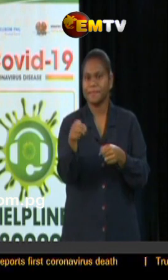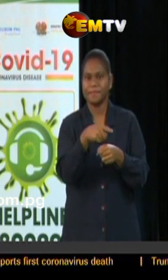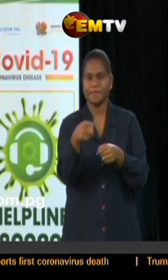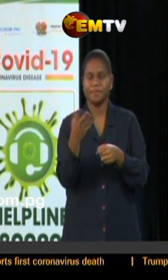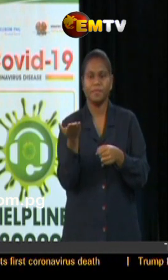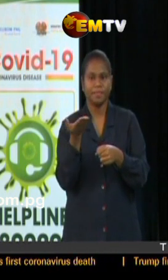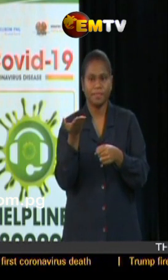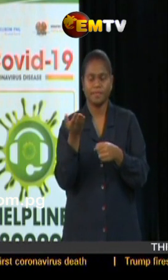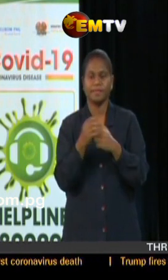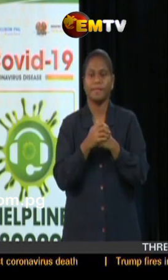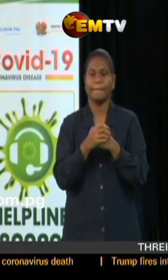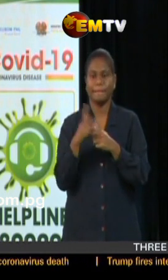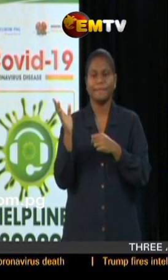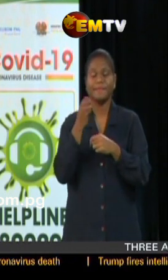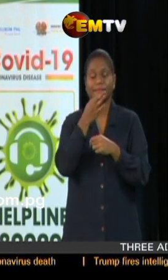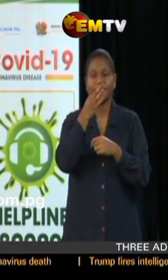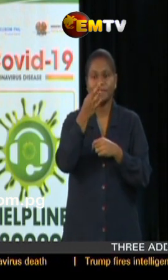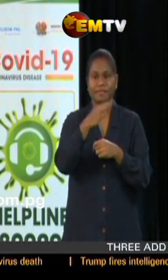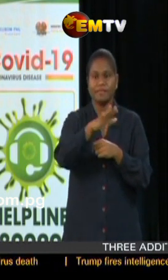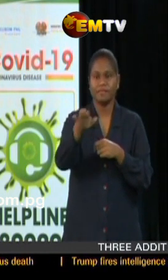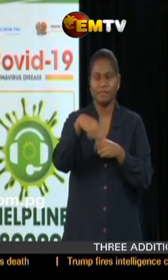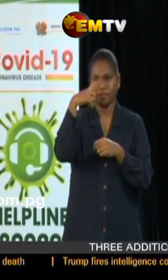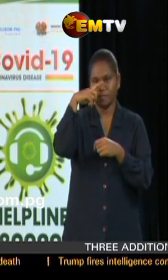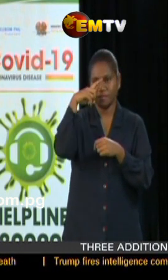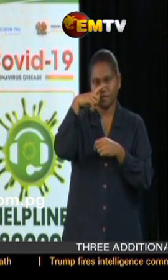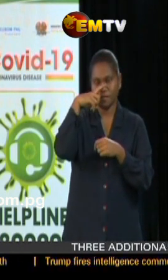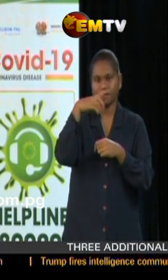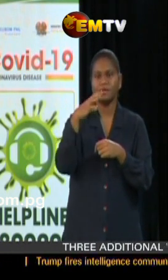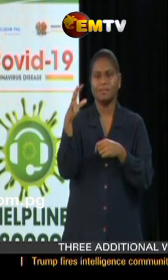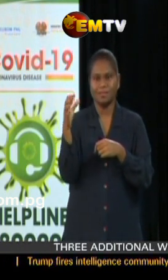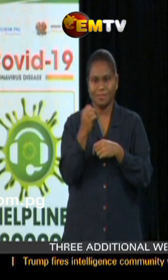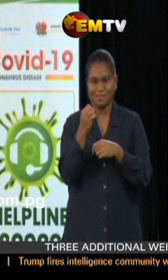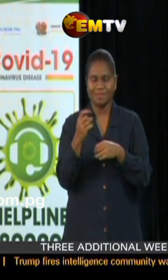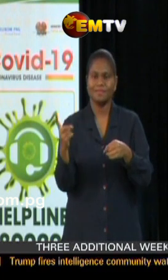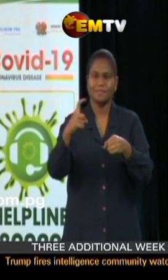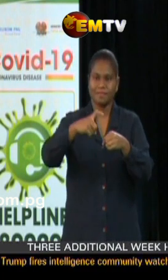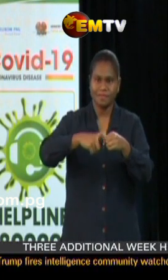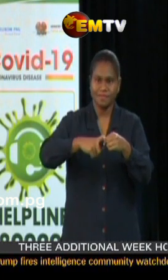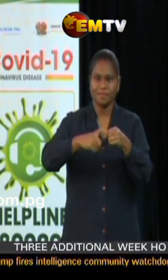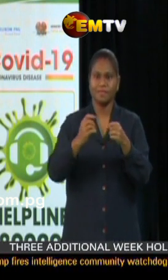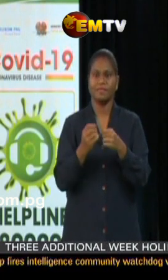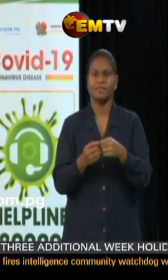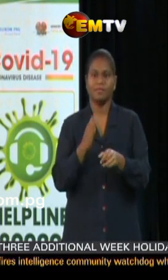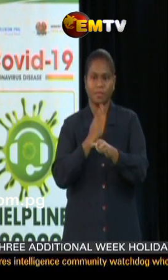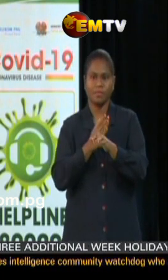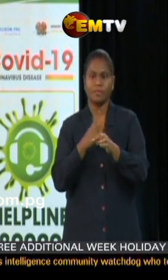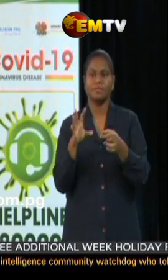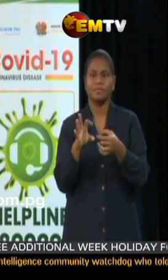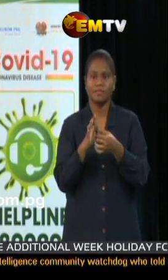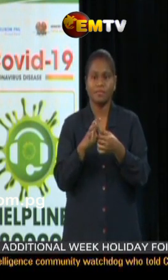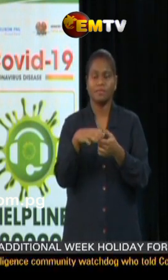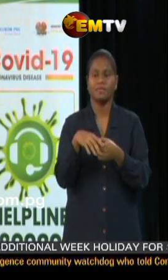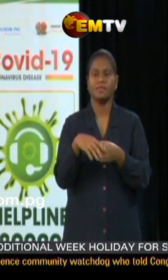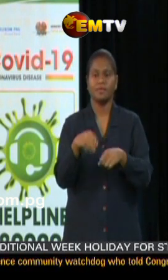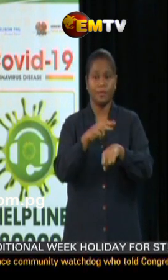play and I ask the nation to bear with us as the controller. Take us through today and the next few days to ensure our citizens